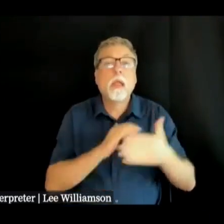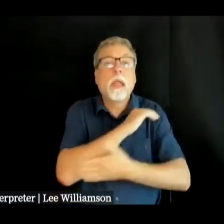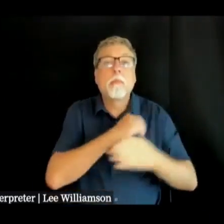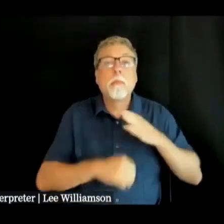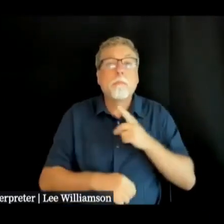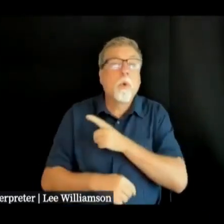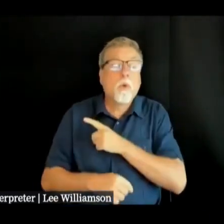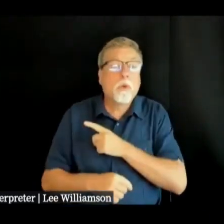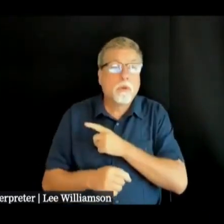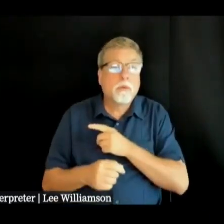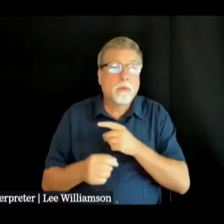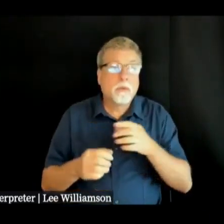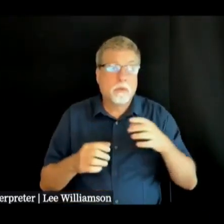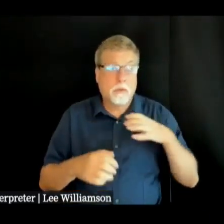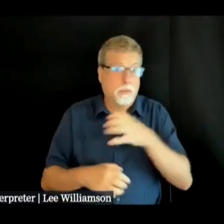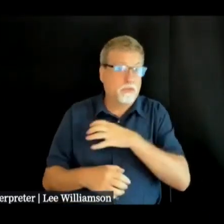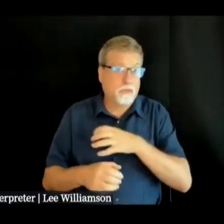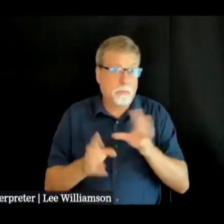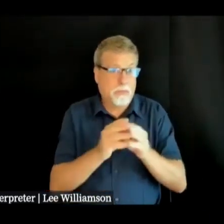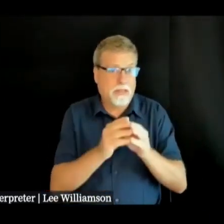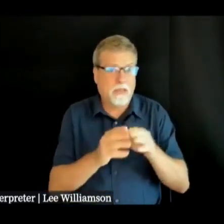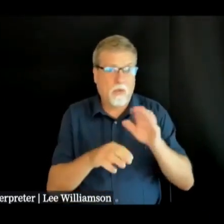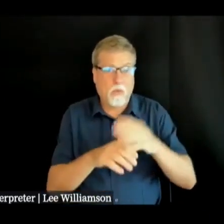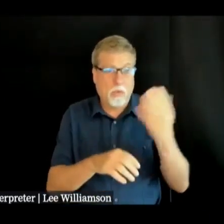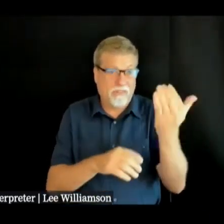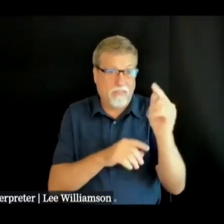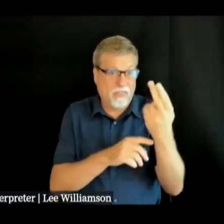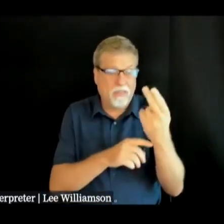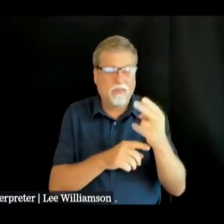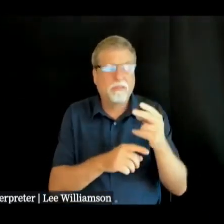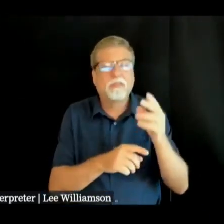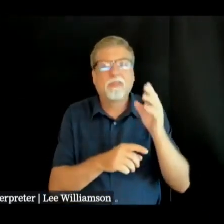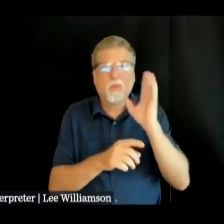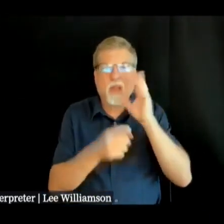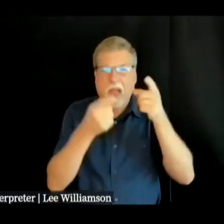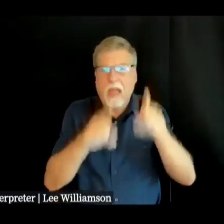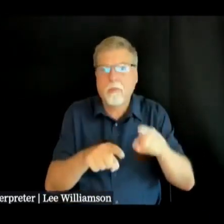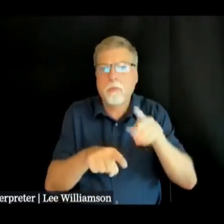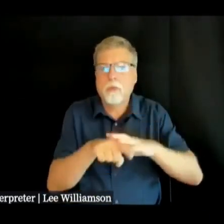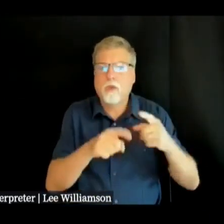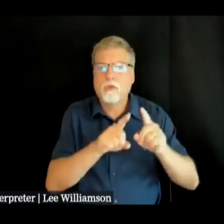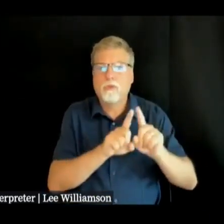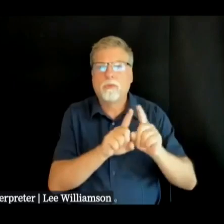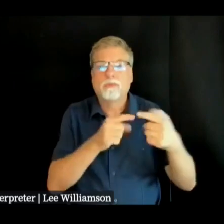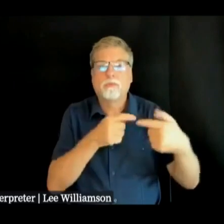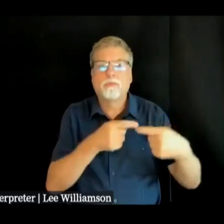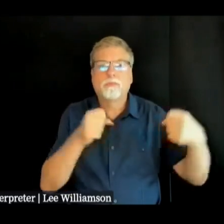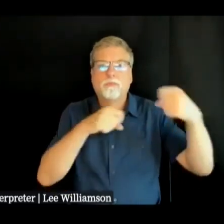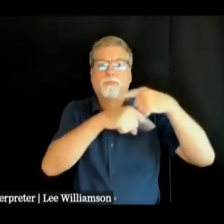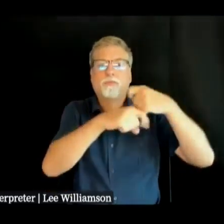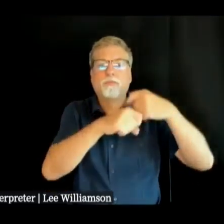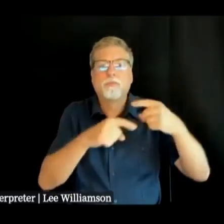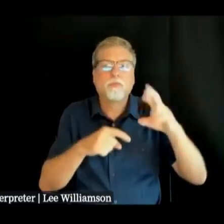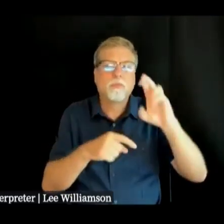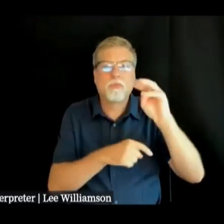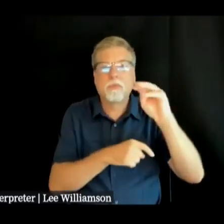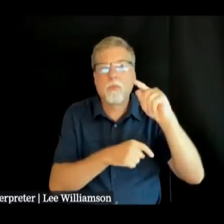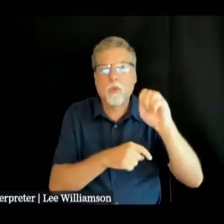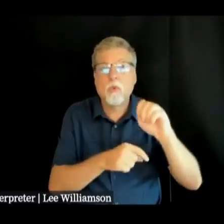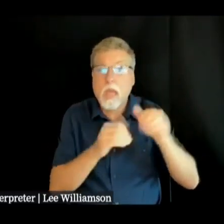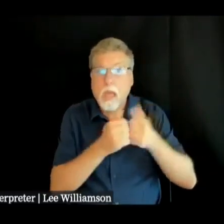meeting will be held fully remote the meeting can be watched live on the County Facebook page at www